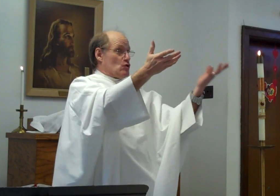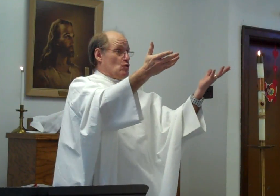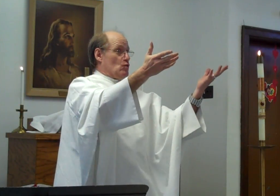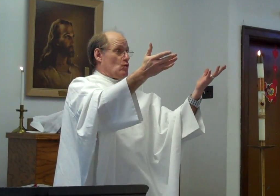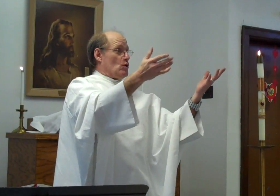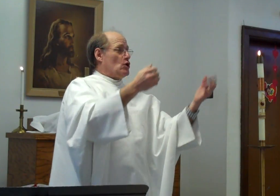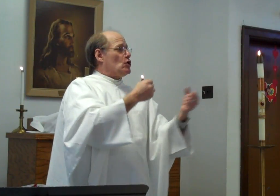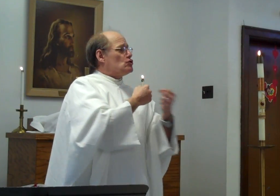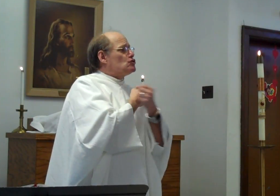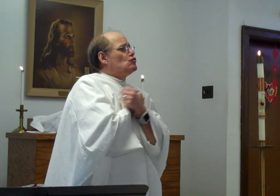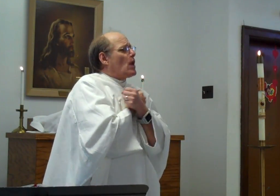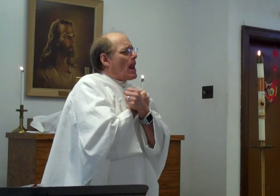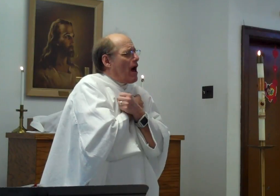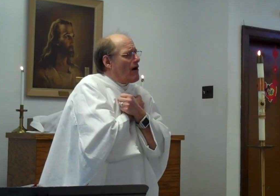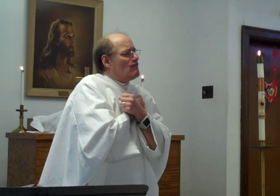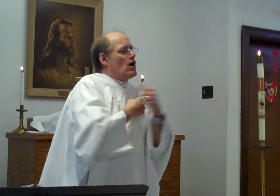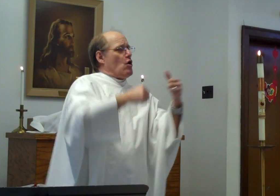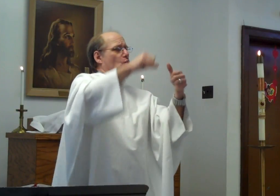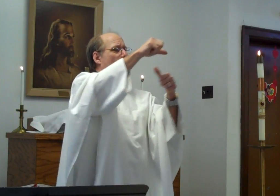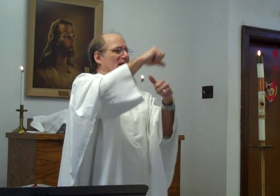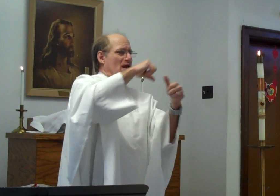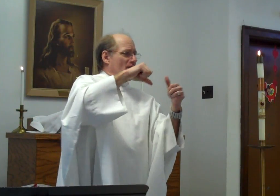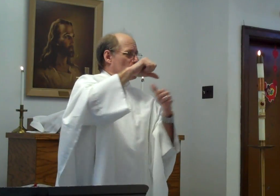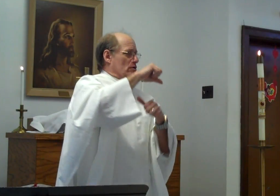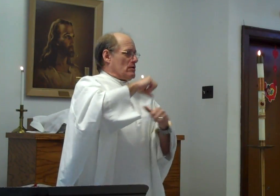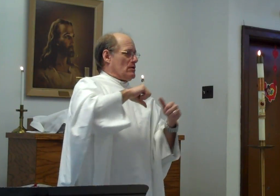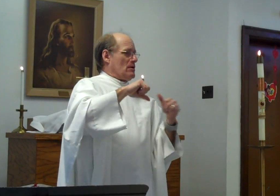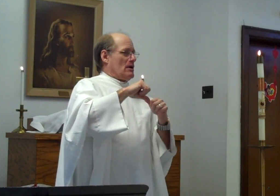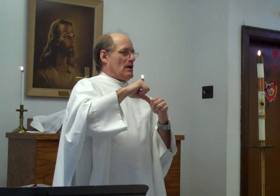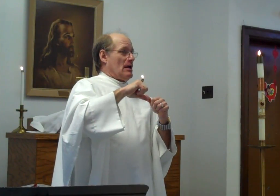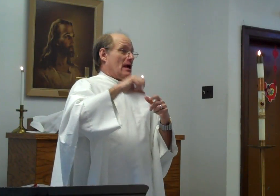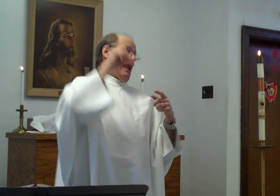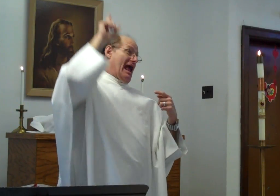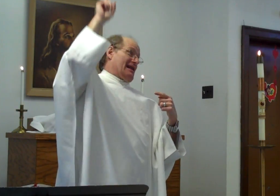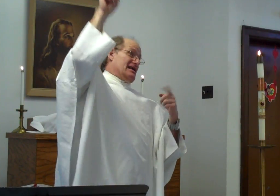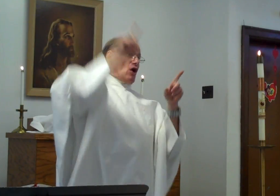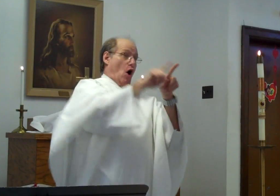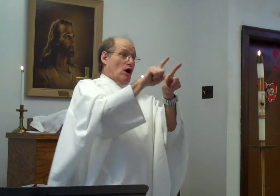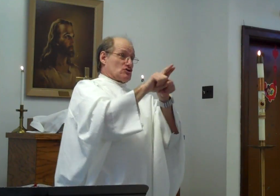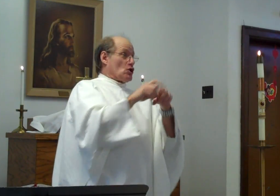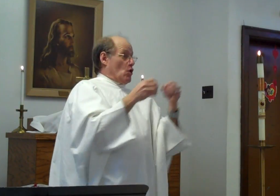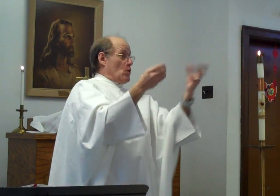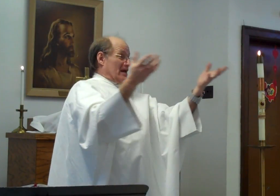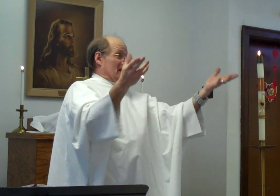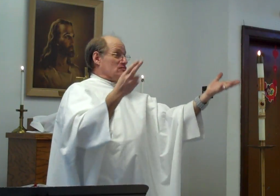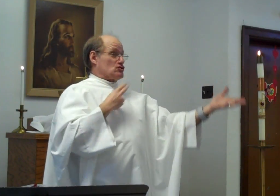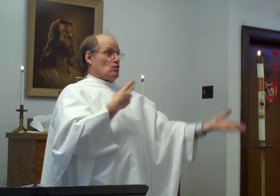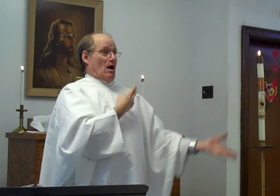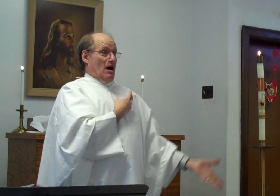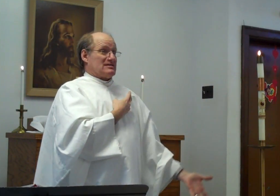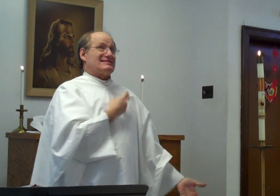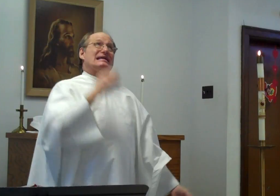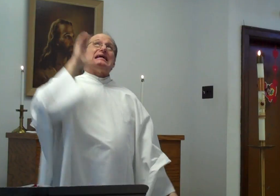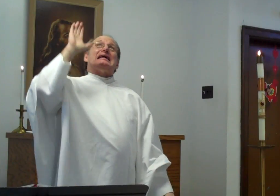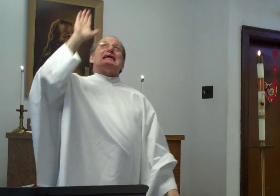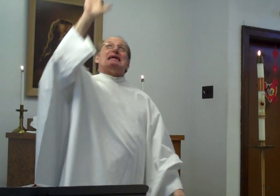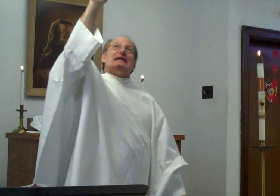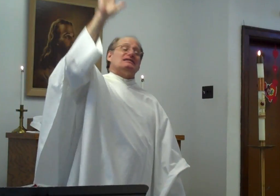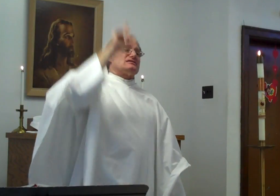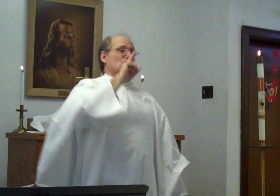you. To love one another. And he also gives to us his